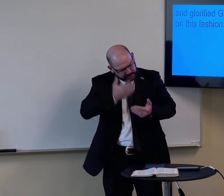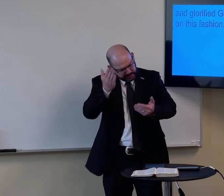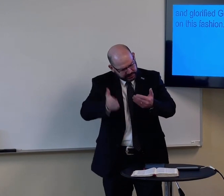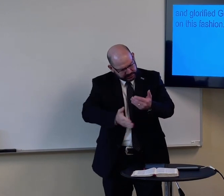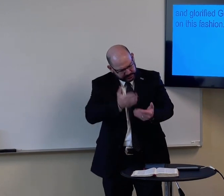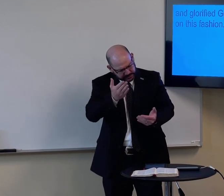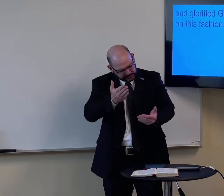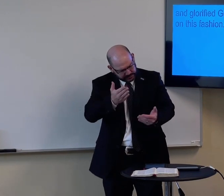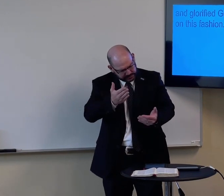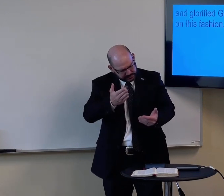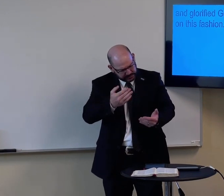Which is easier?